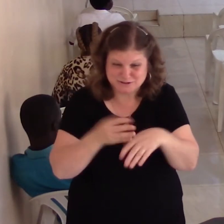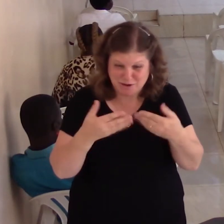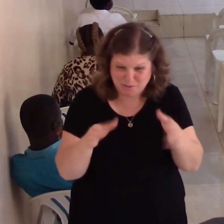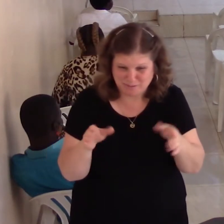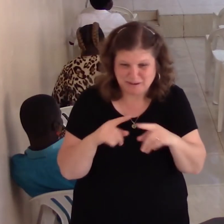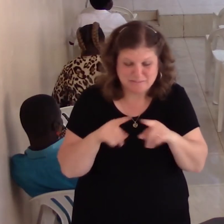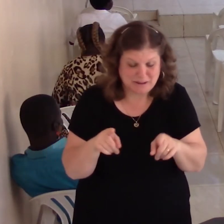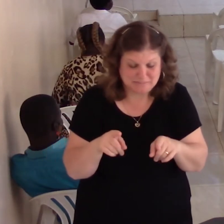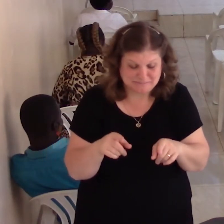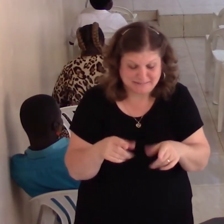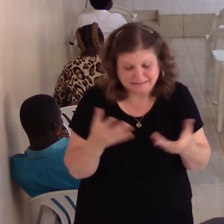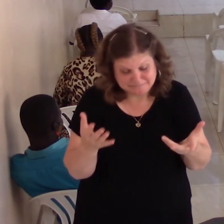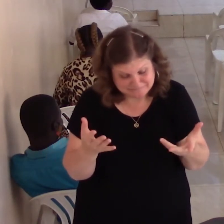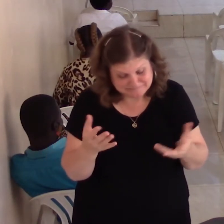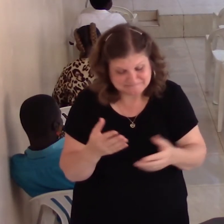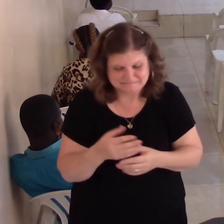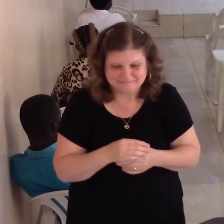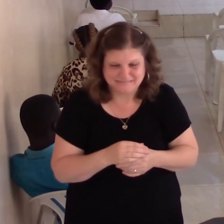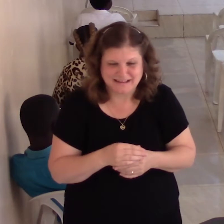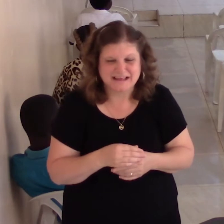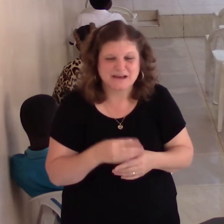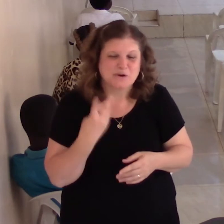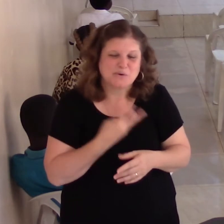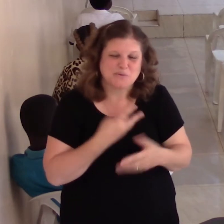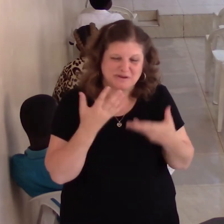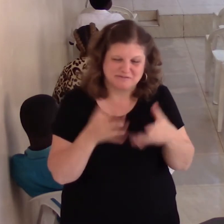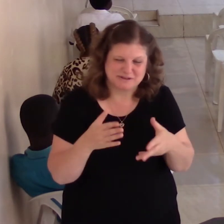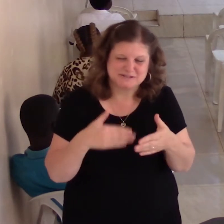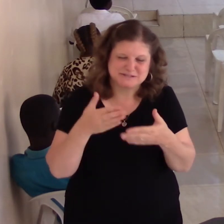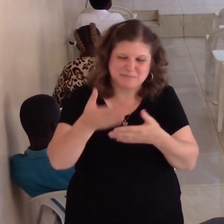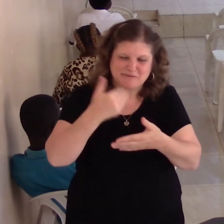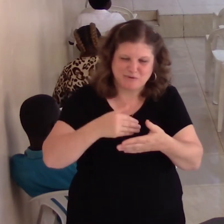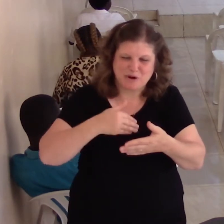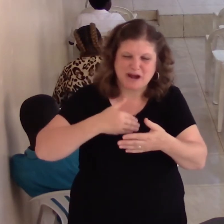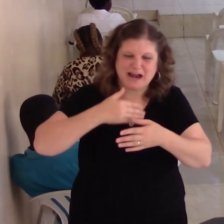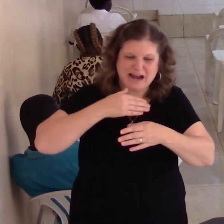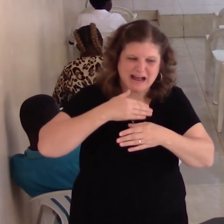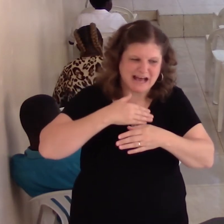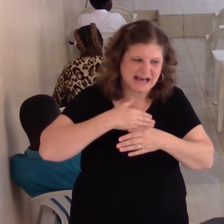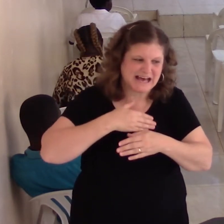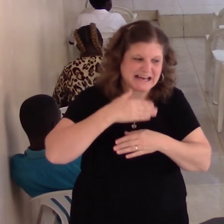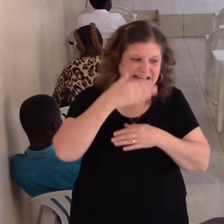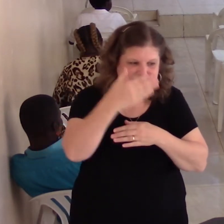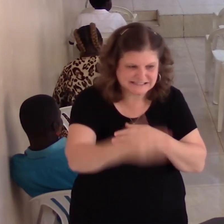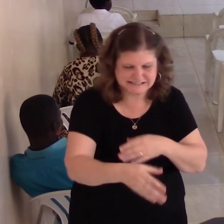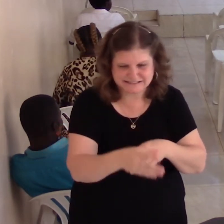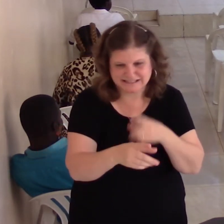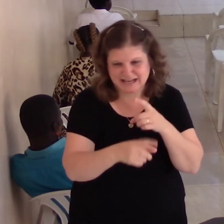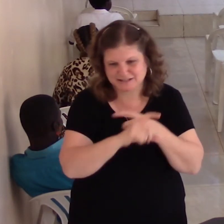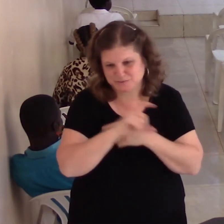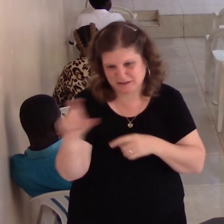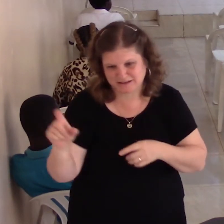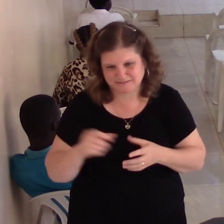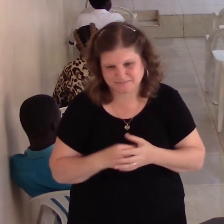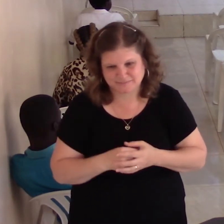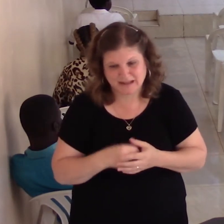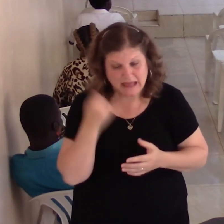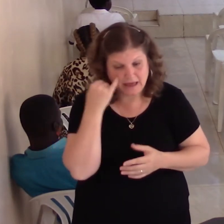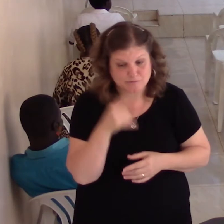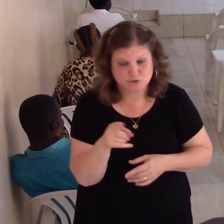so there's still some things we're getting done before next week. But we'll get those not. A few men have been over there to the next toilet. It's reached back. And that's when they're going to make